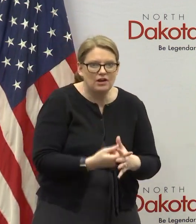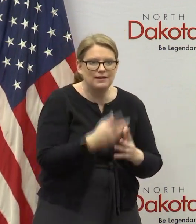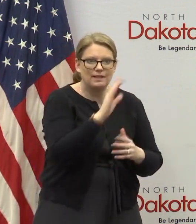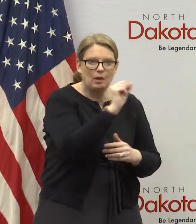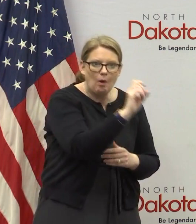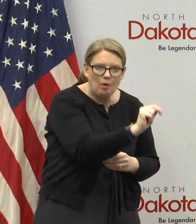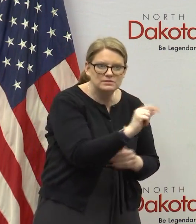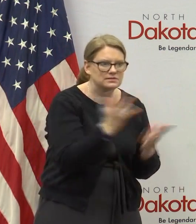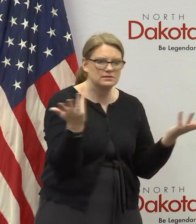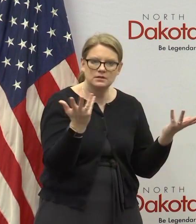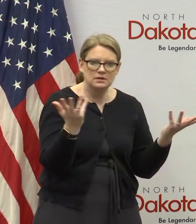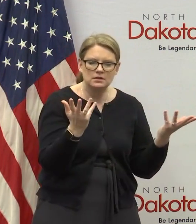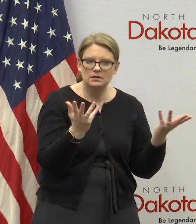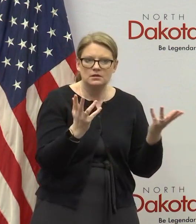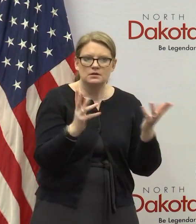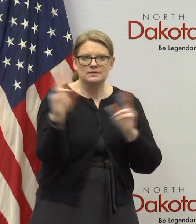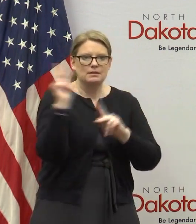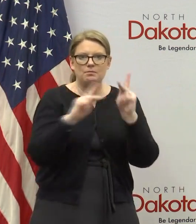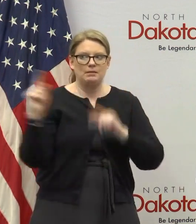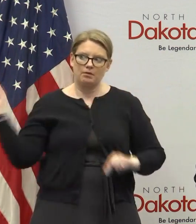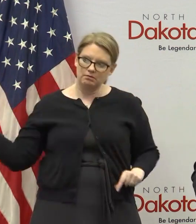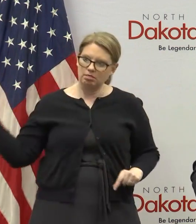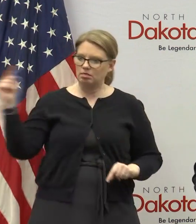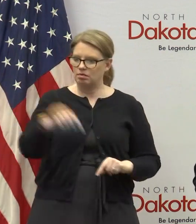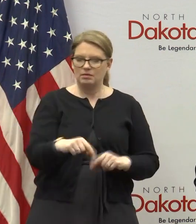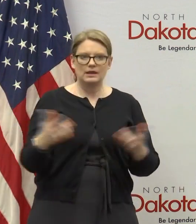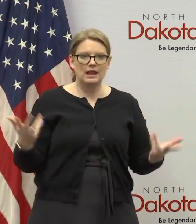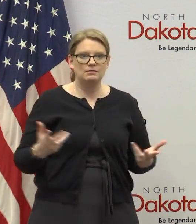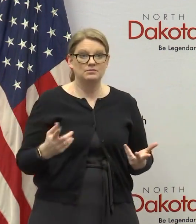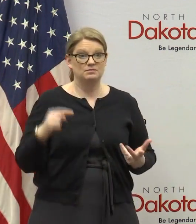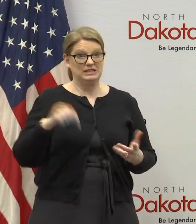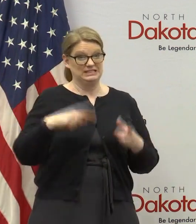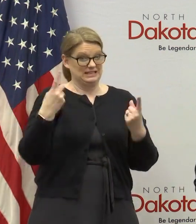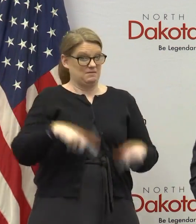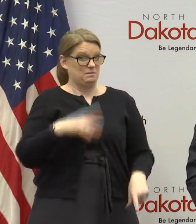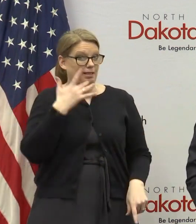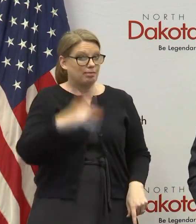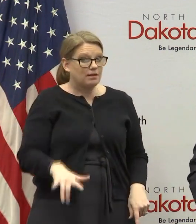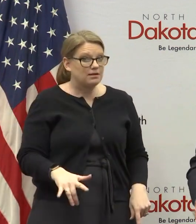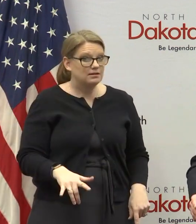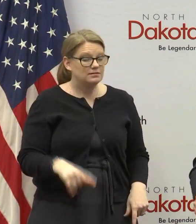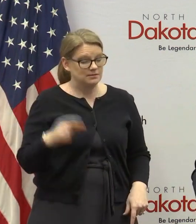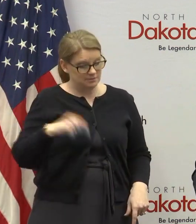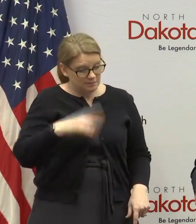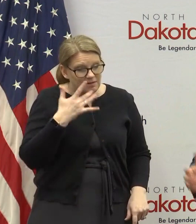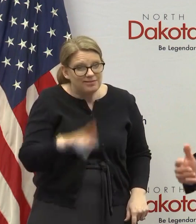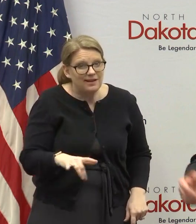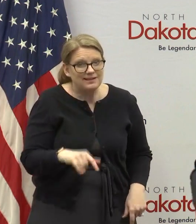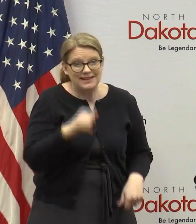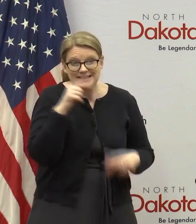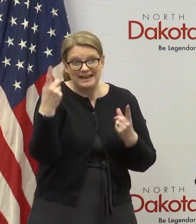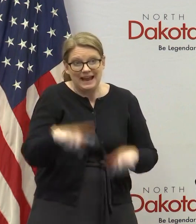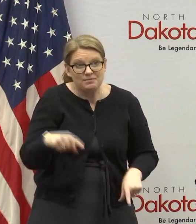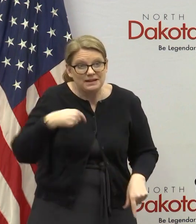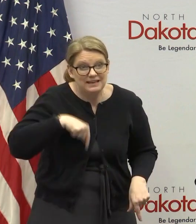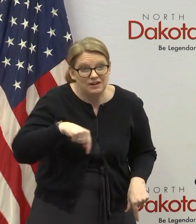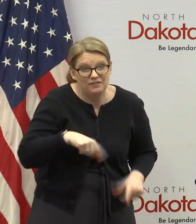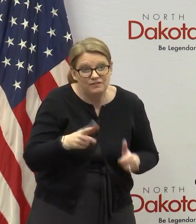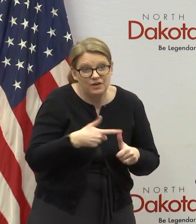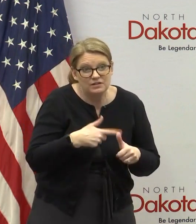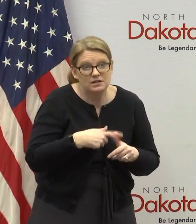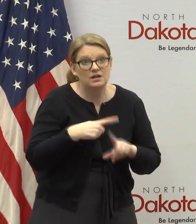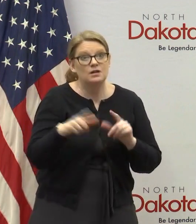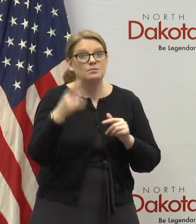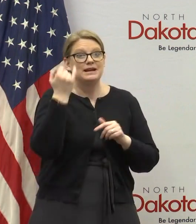people that were carrying it began that's how pandemics work we just got lucky that we weren't we weren't the front lines but if that person had taken another